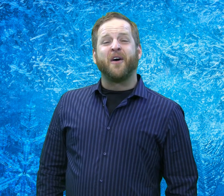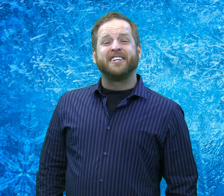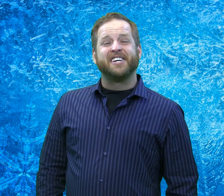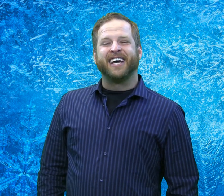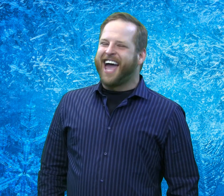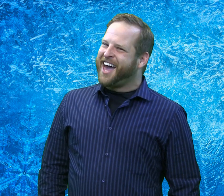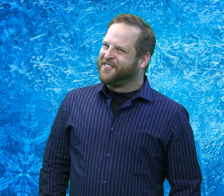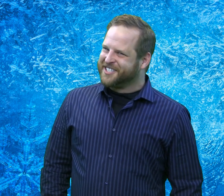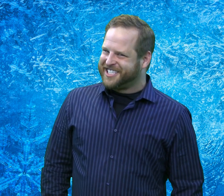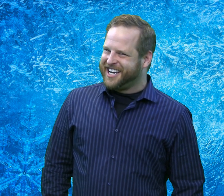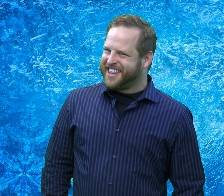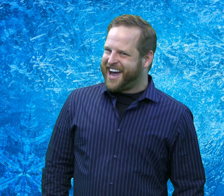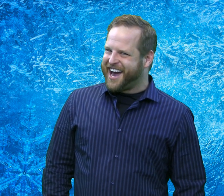watching, and we'll see you there.